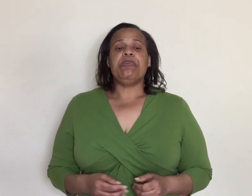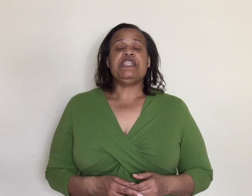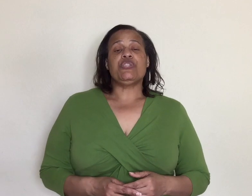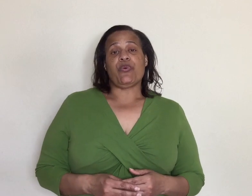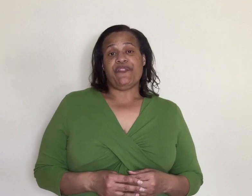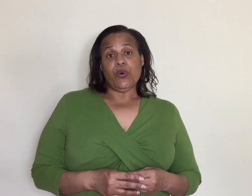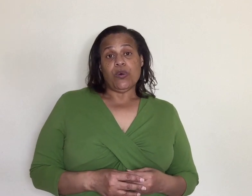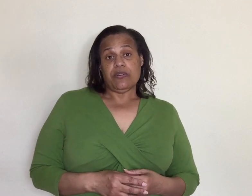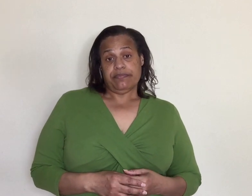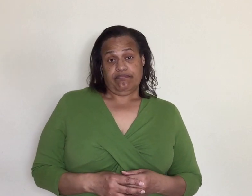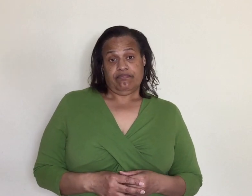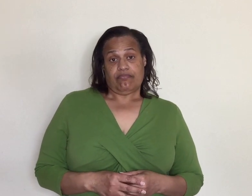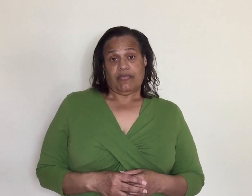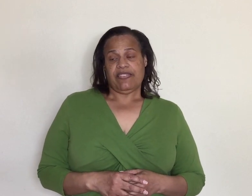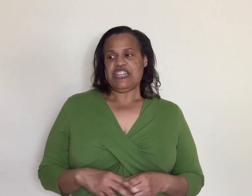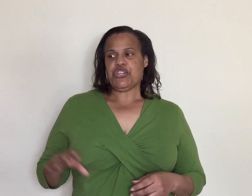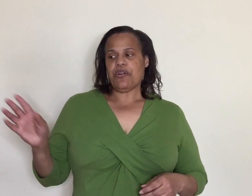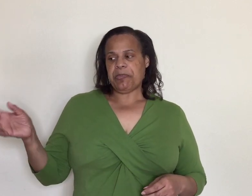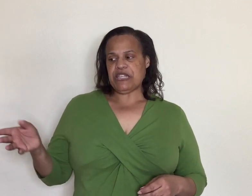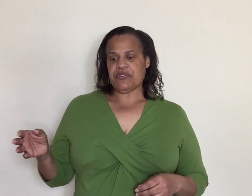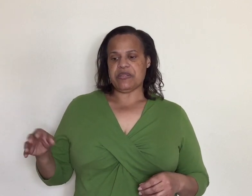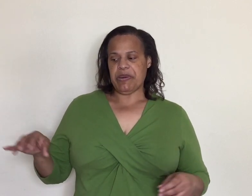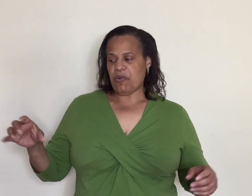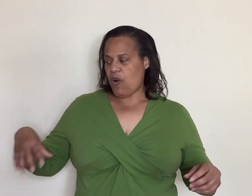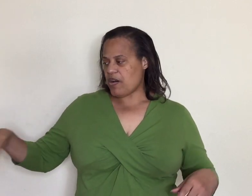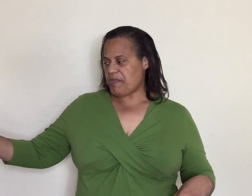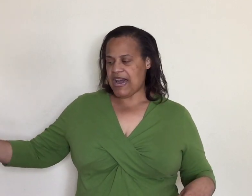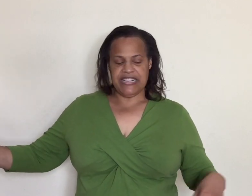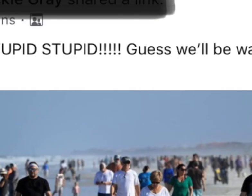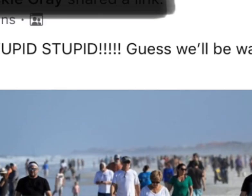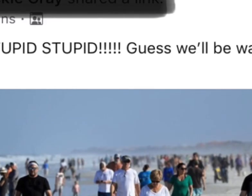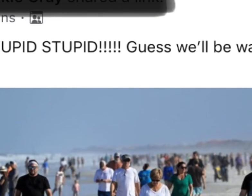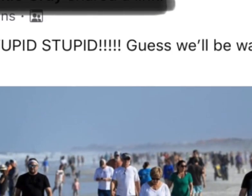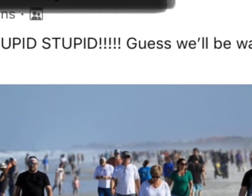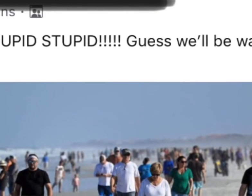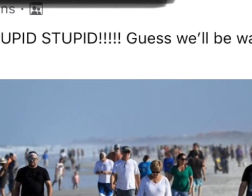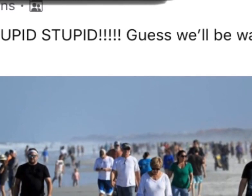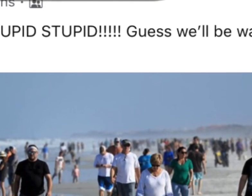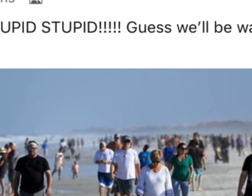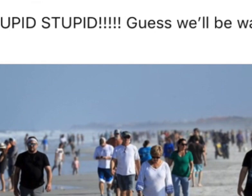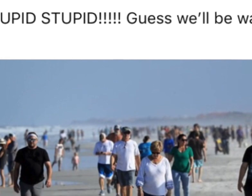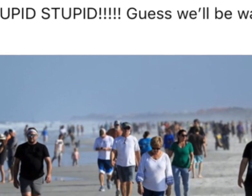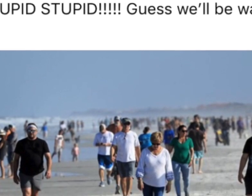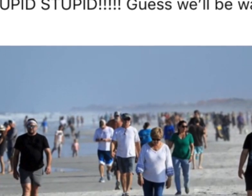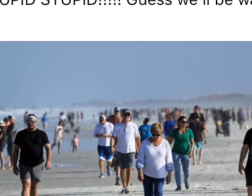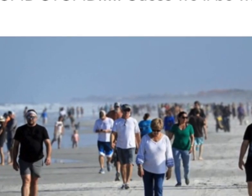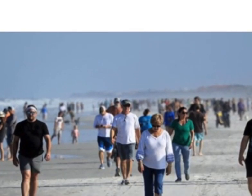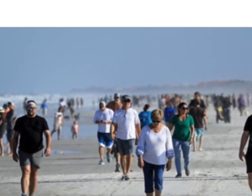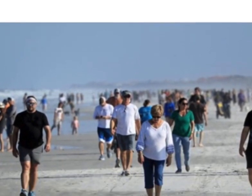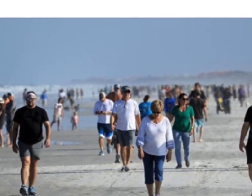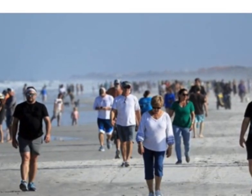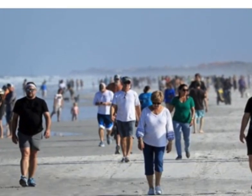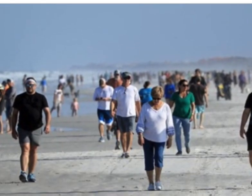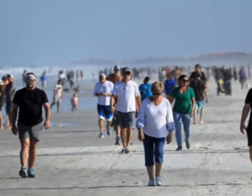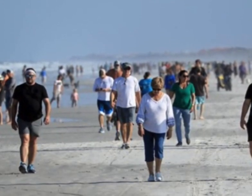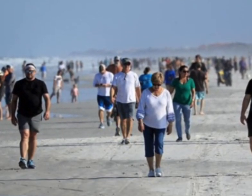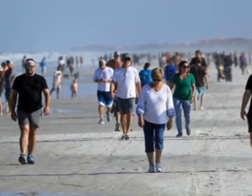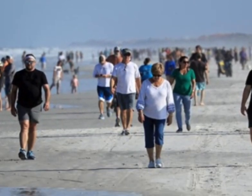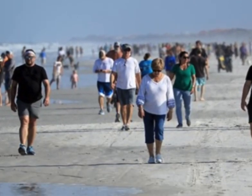beaches were full they showed a picture of some people walking by each other a little distance apart but you could even see in the back